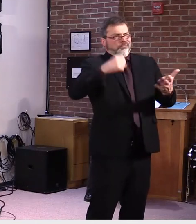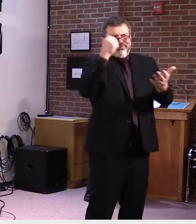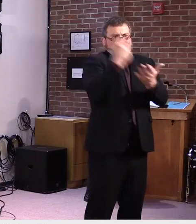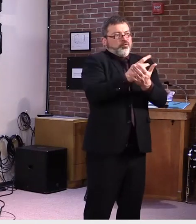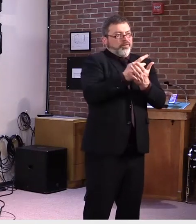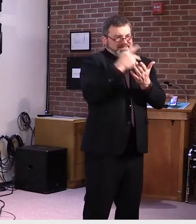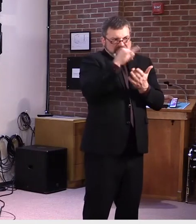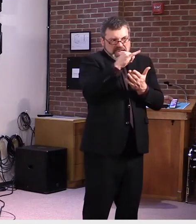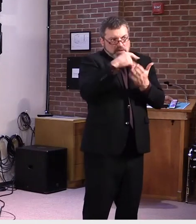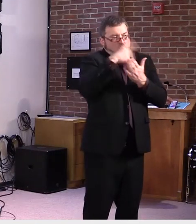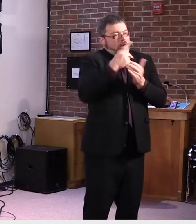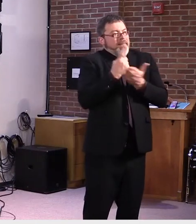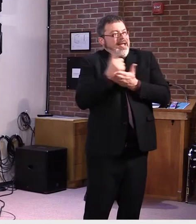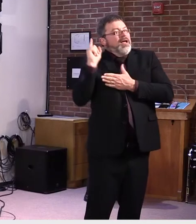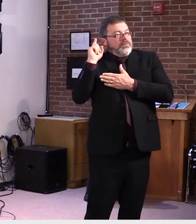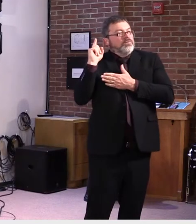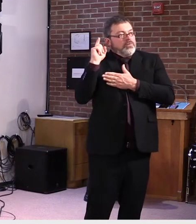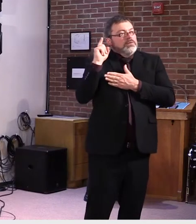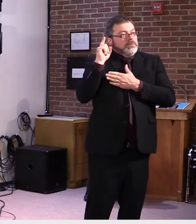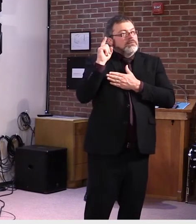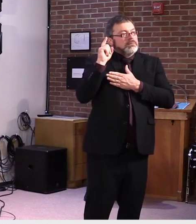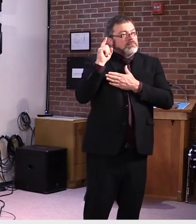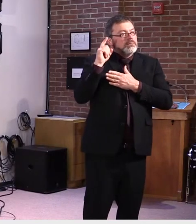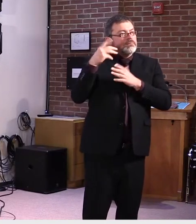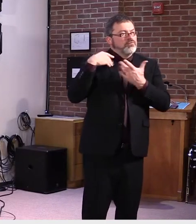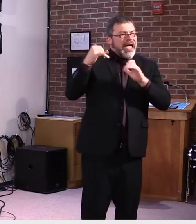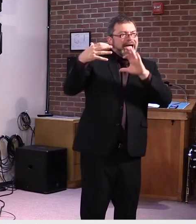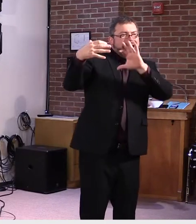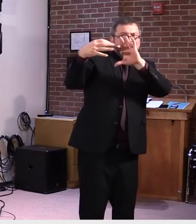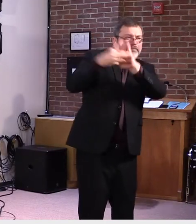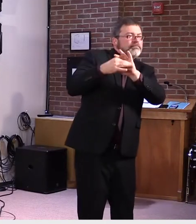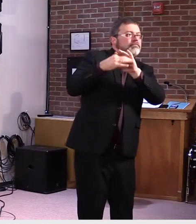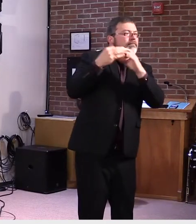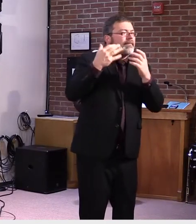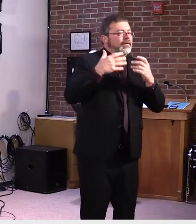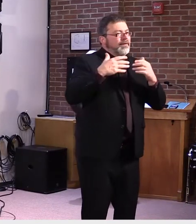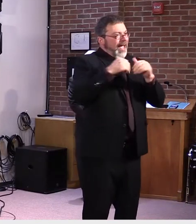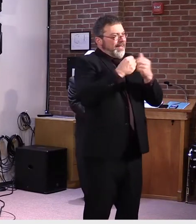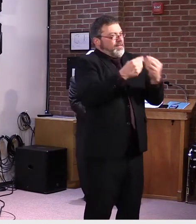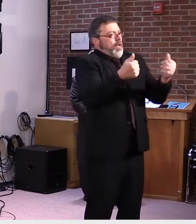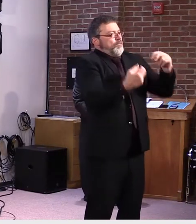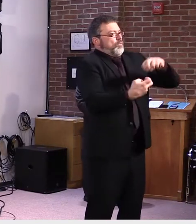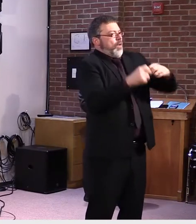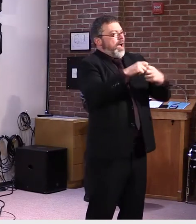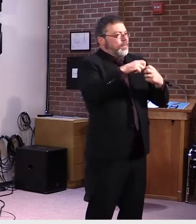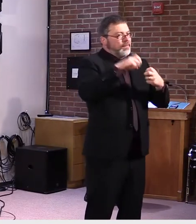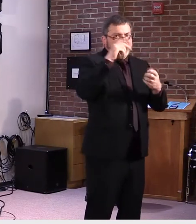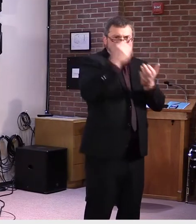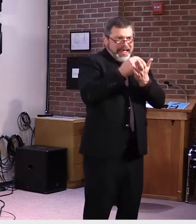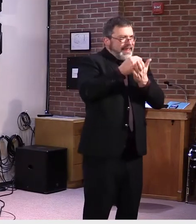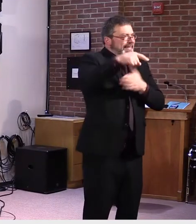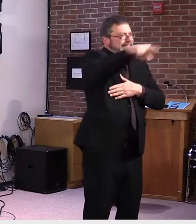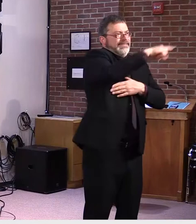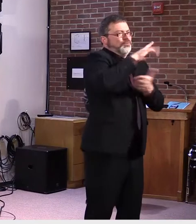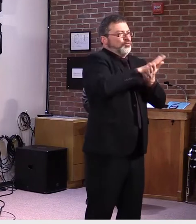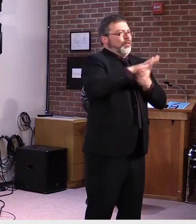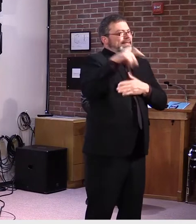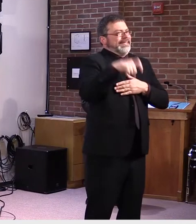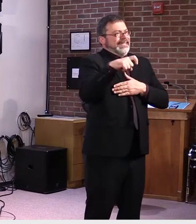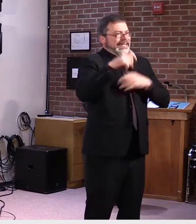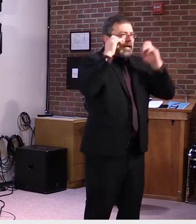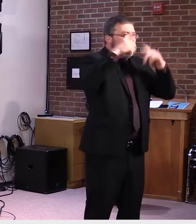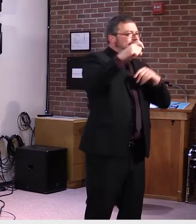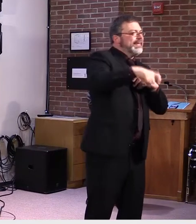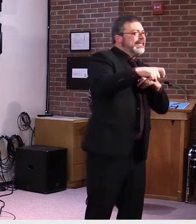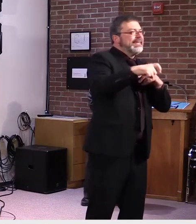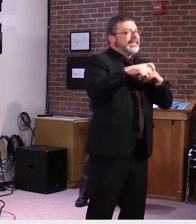We've been working with them to identify solutions to the shortfall of the Education Fund, including exploring to what extent CRF and ESSER funds